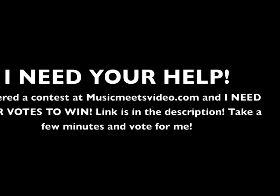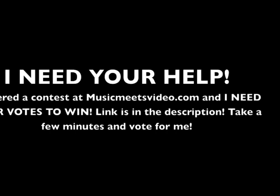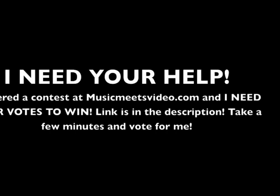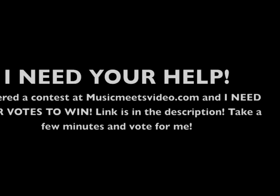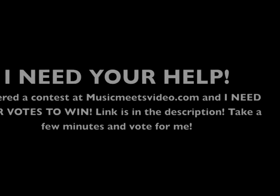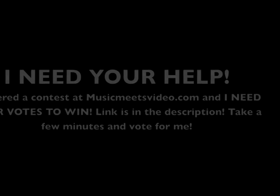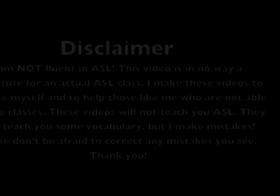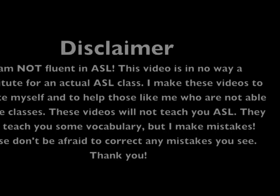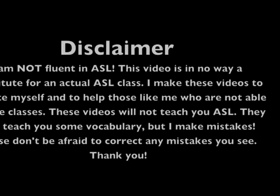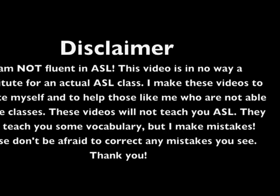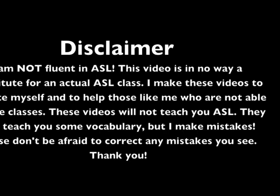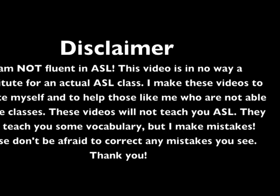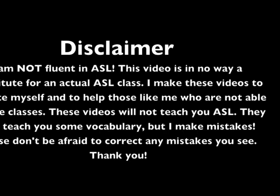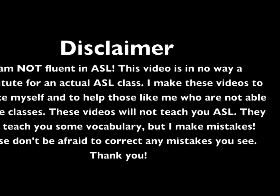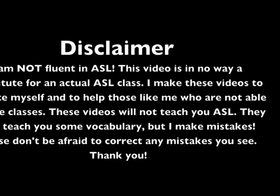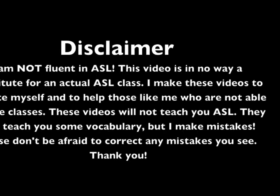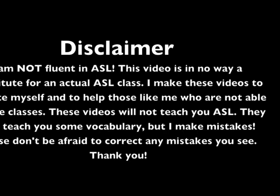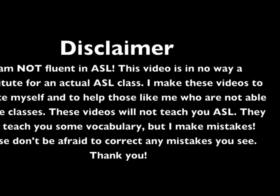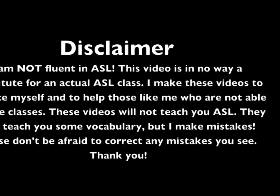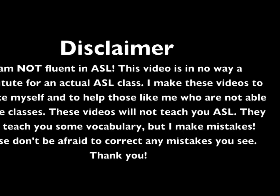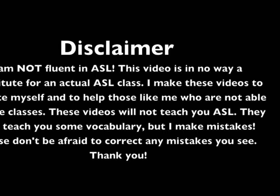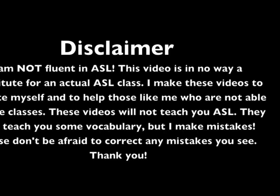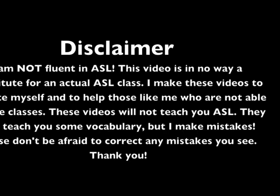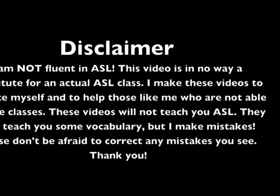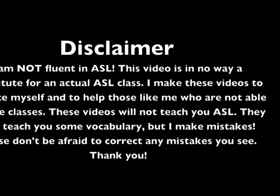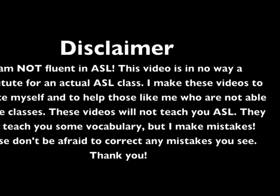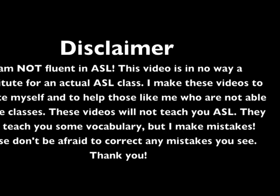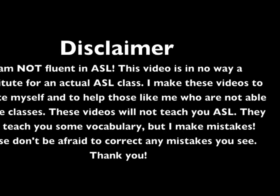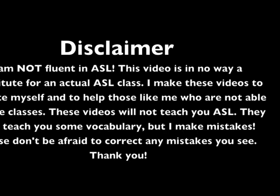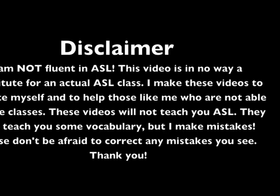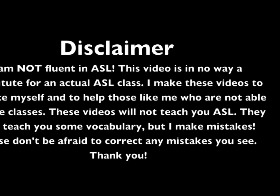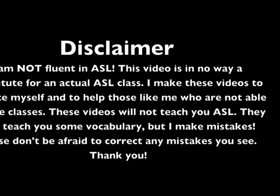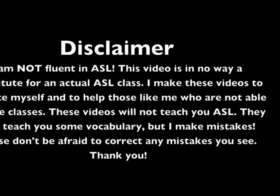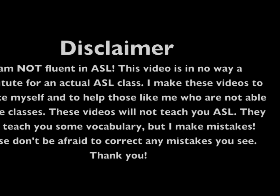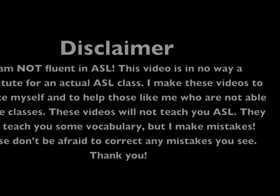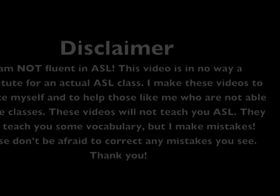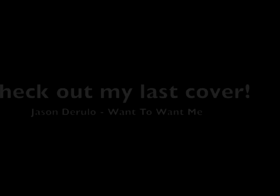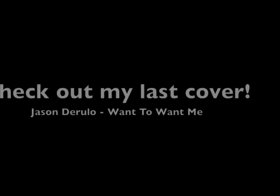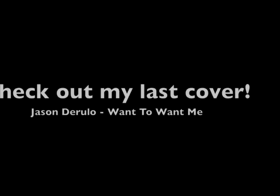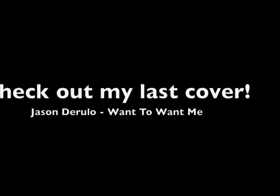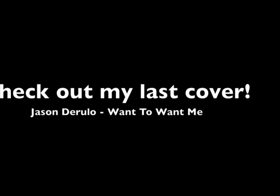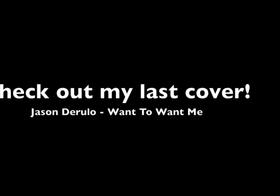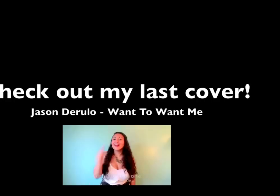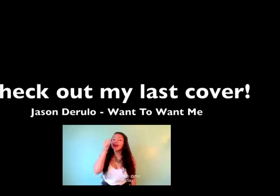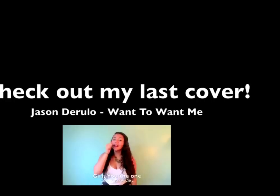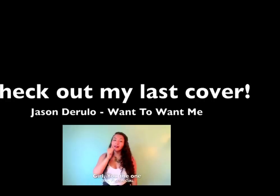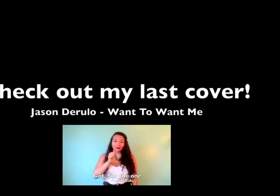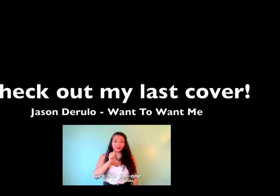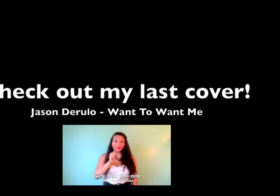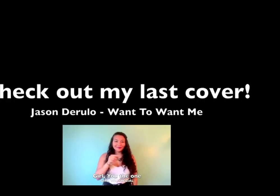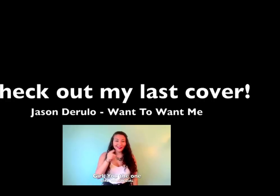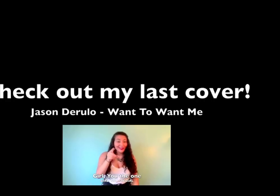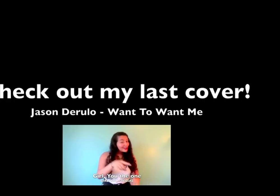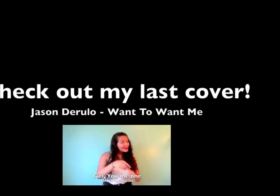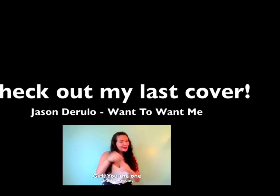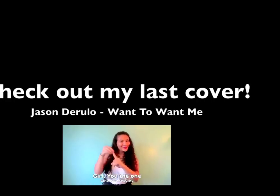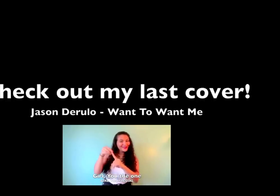you gets me so high So high Girl, you're the